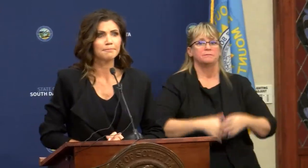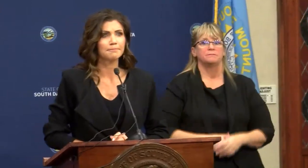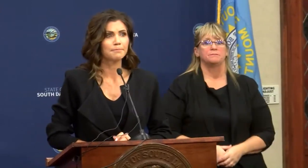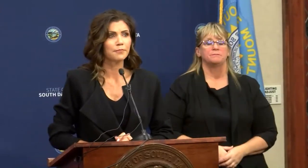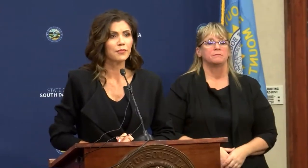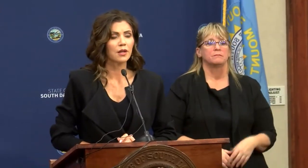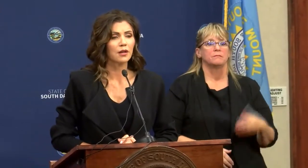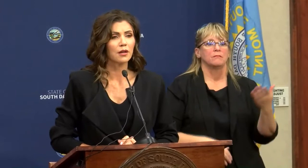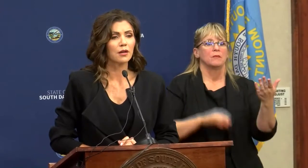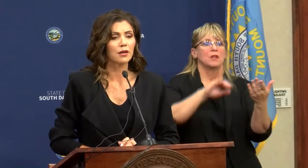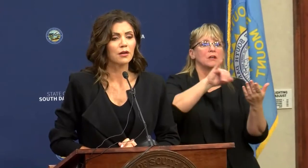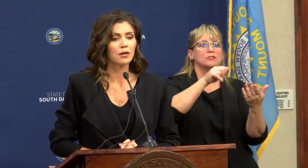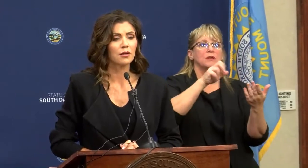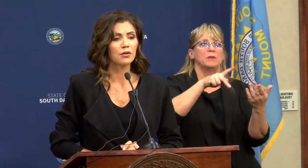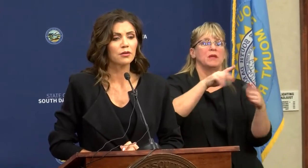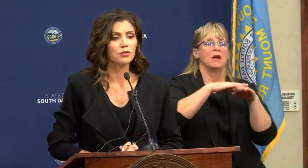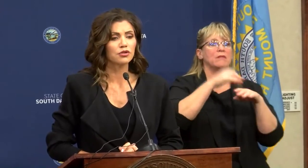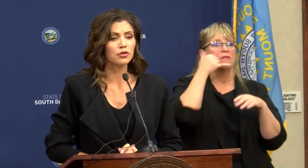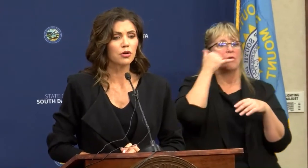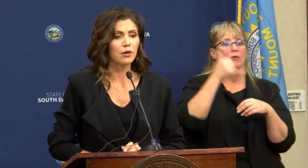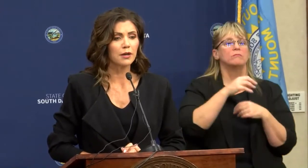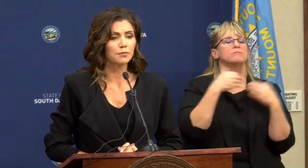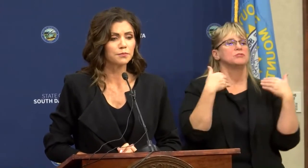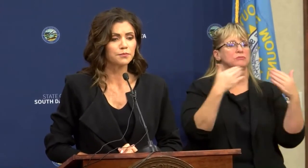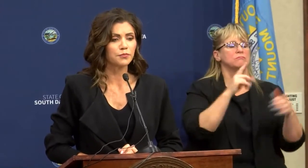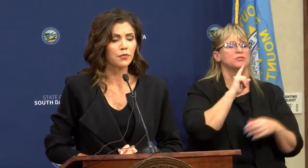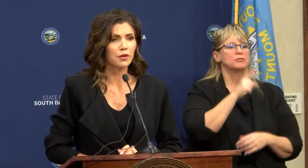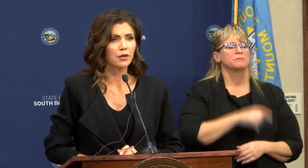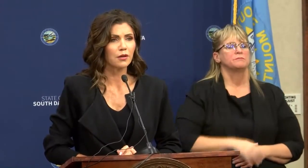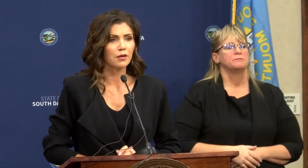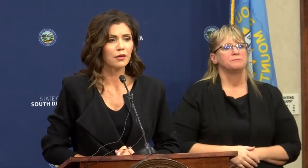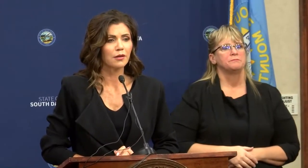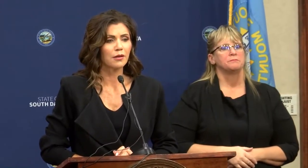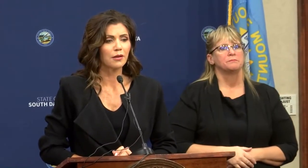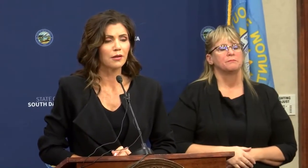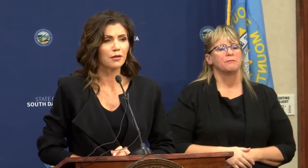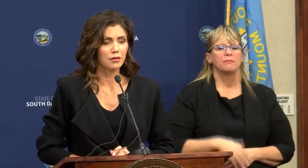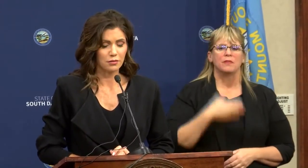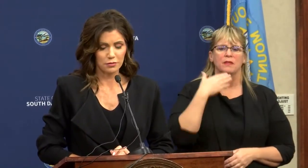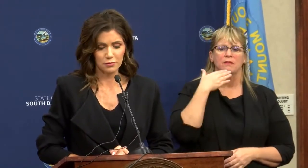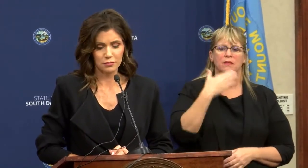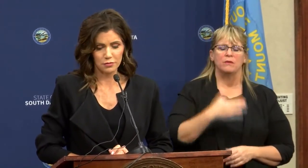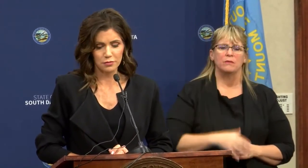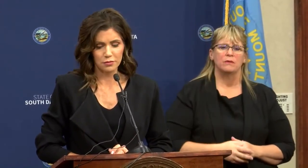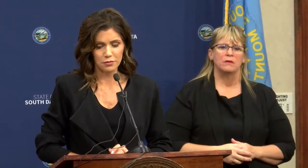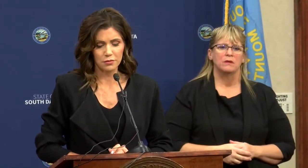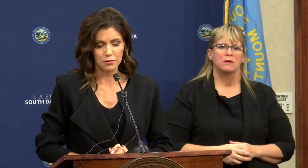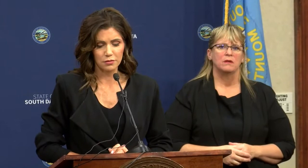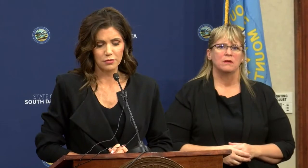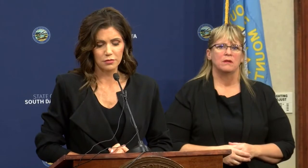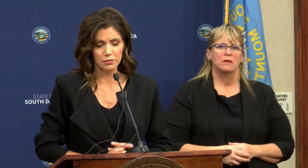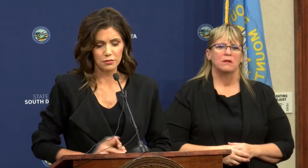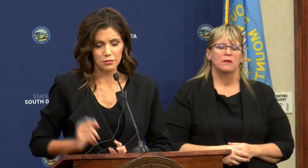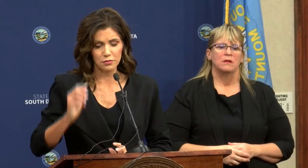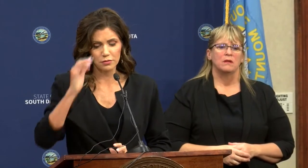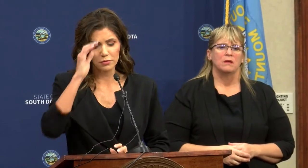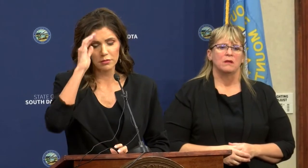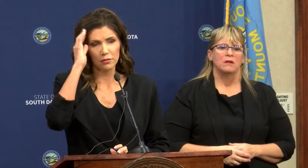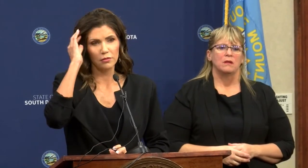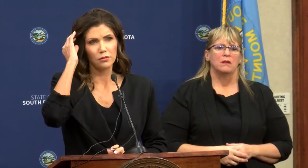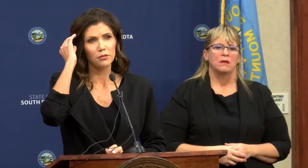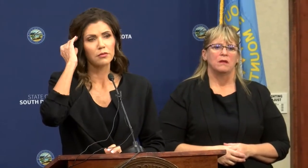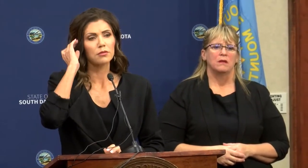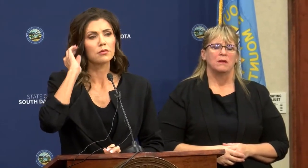Yeah, JP from KORN Newsradio. Sure, go ahead. Thank you very much. Once again, you're